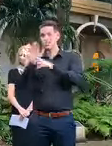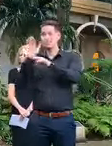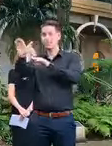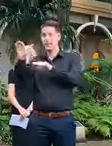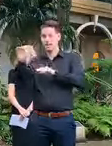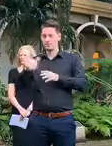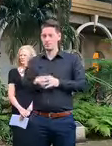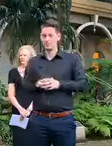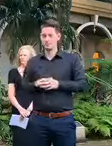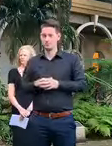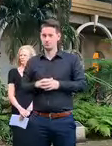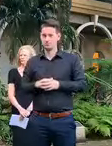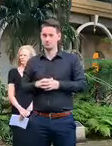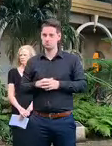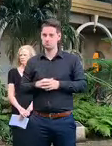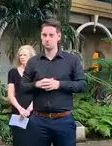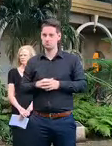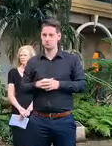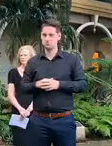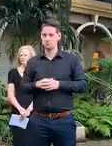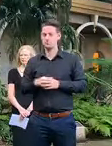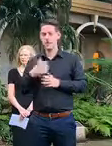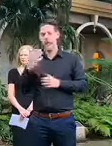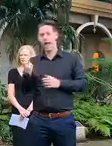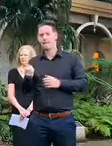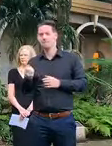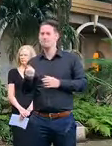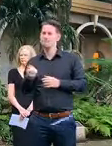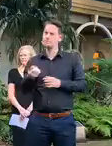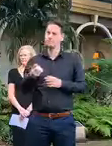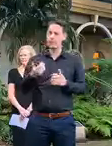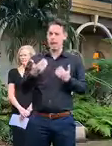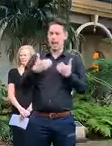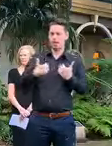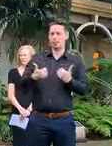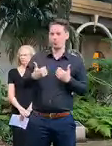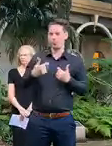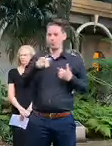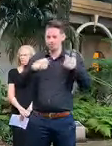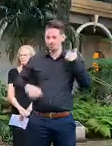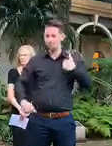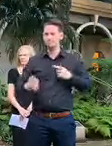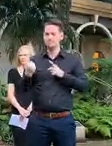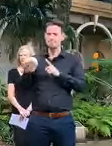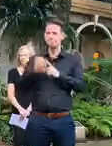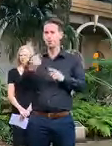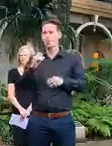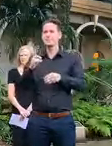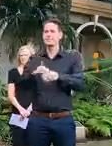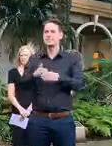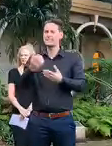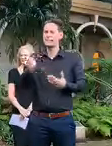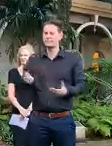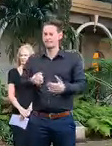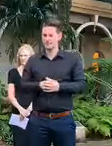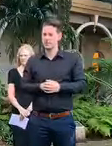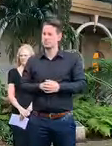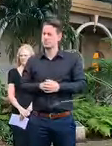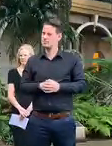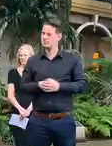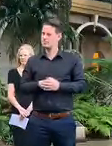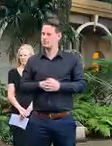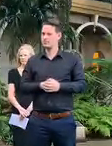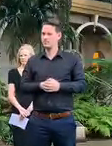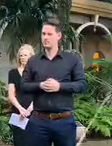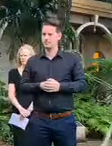who have one or more underlying health chronic disease. This is very important.